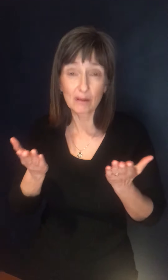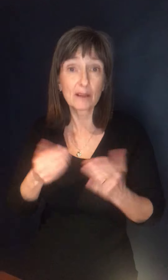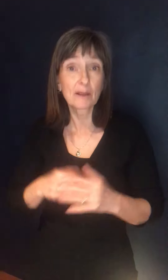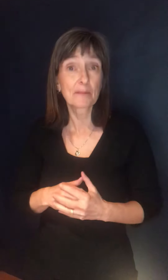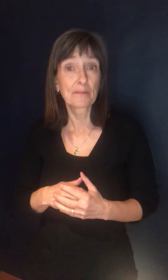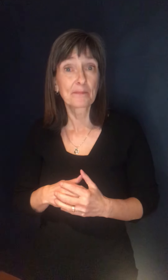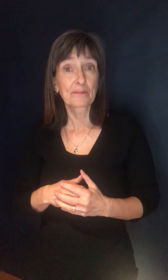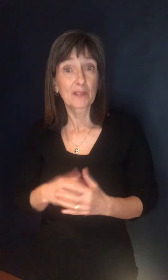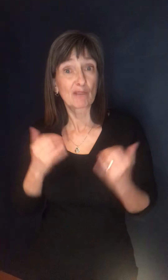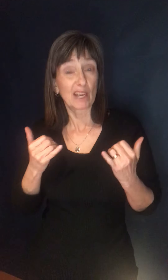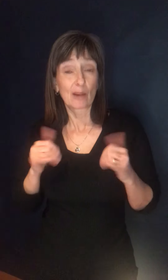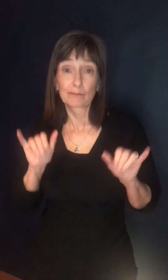as it stands.